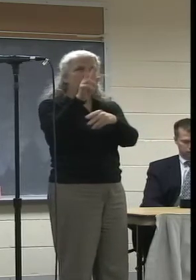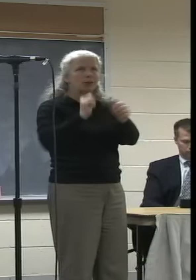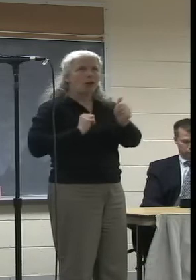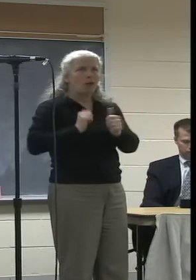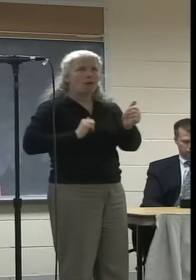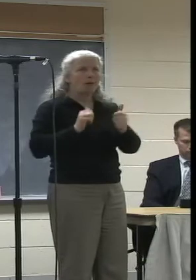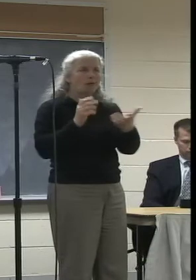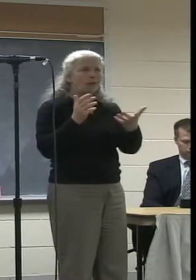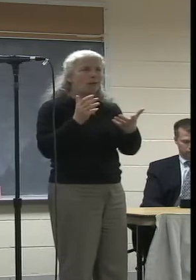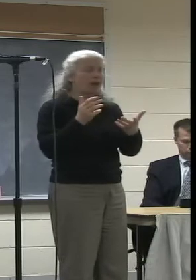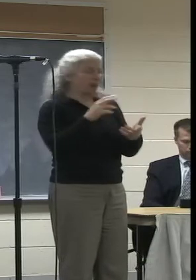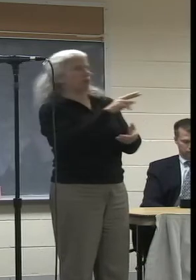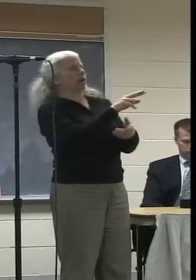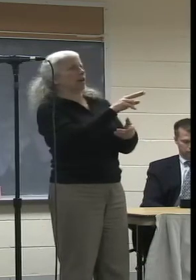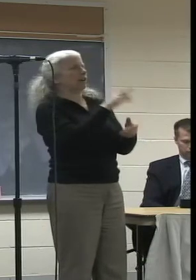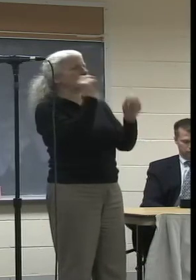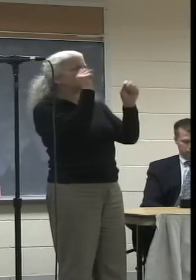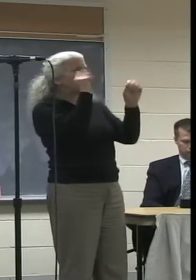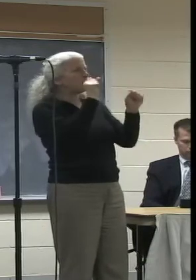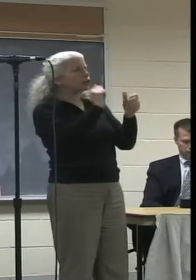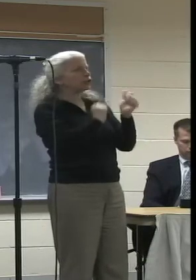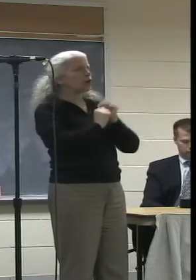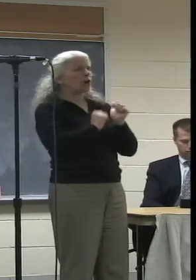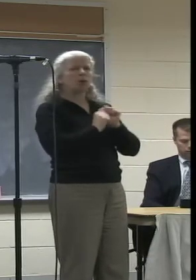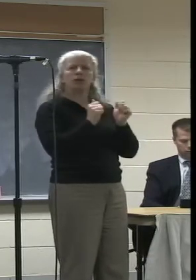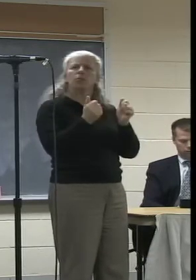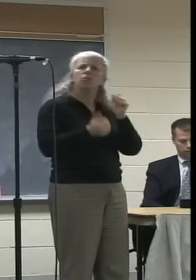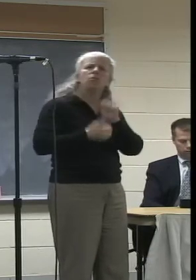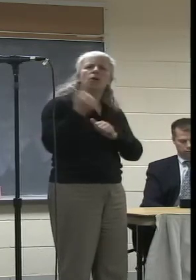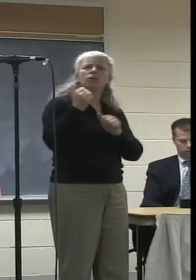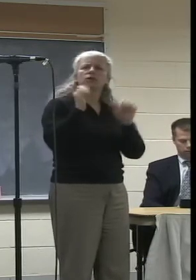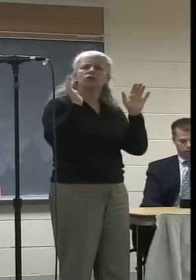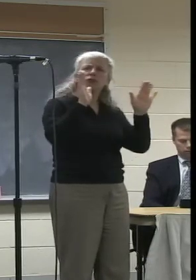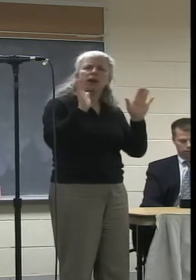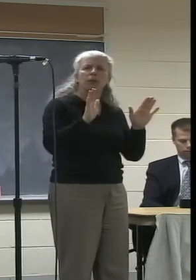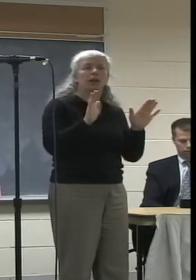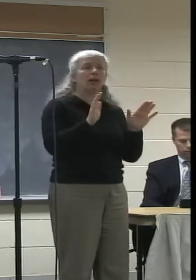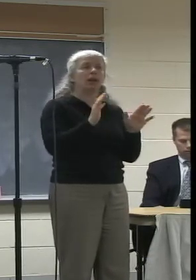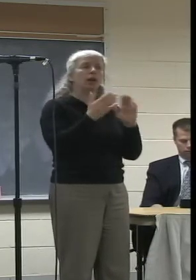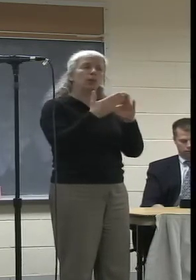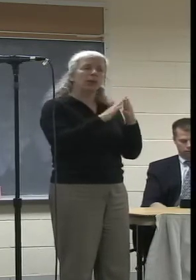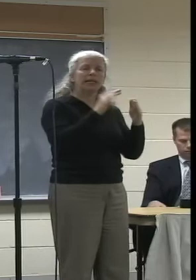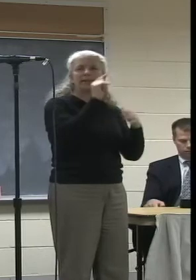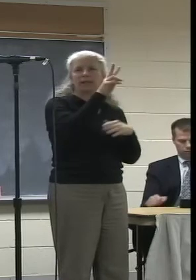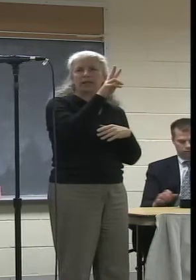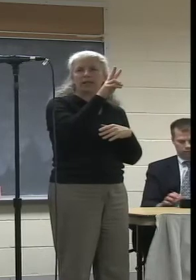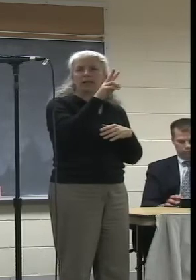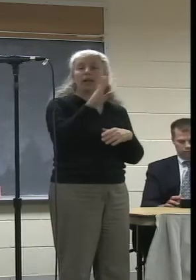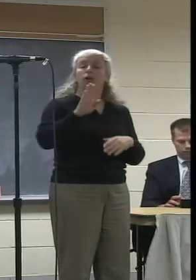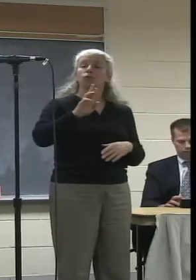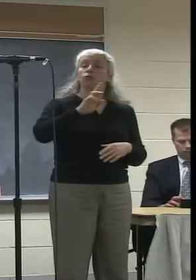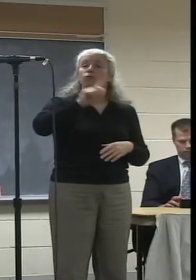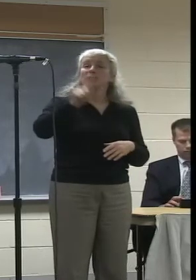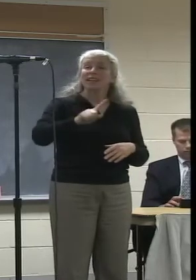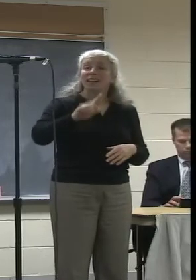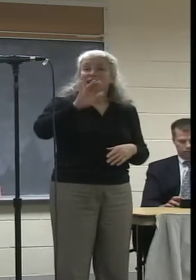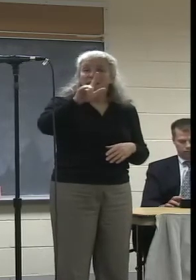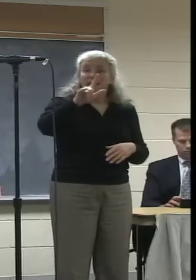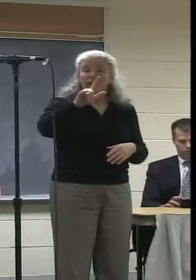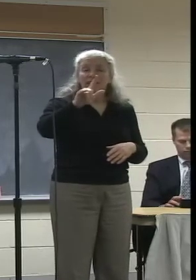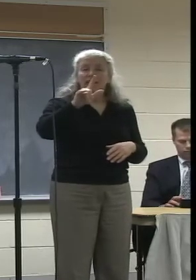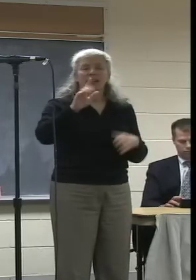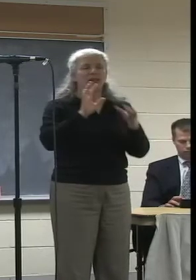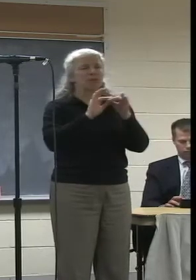upon the most incredible show I've ever seen on TV in my life, on community television. In Brazil, this message is